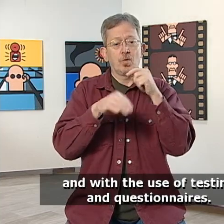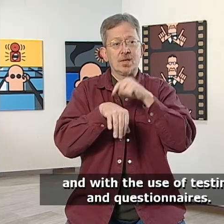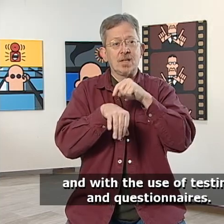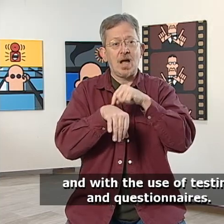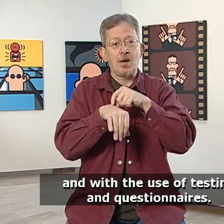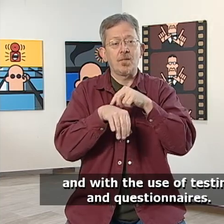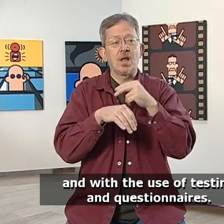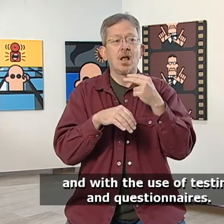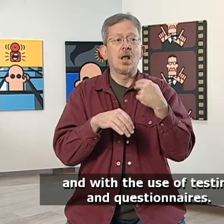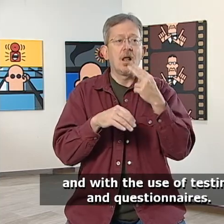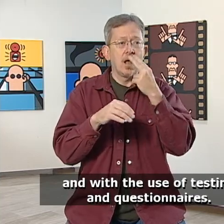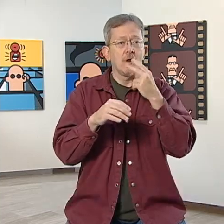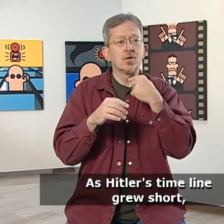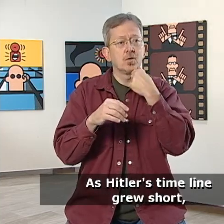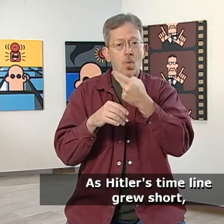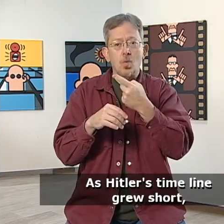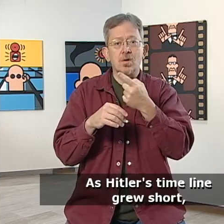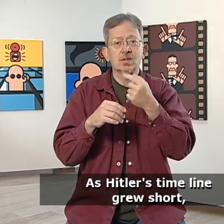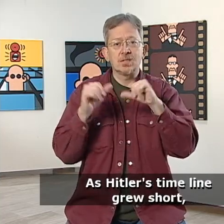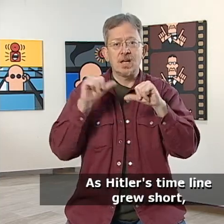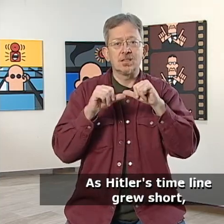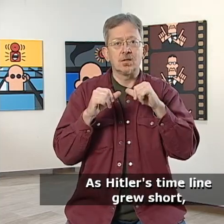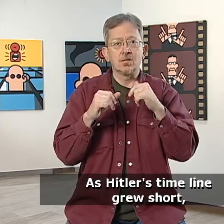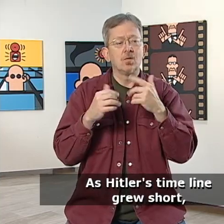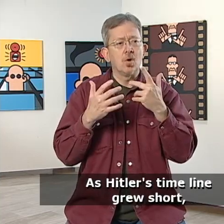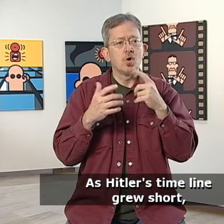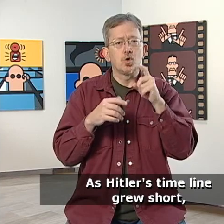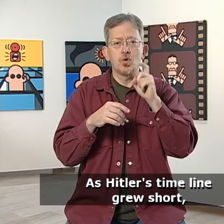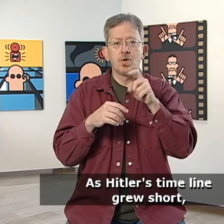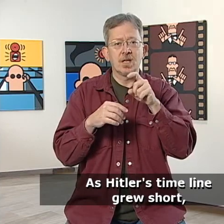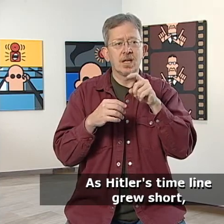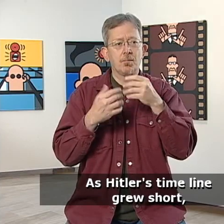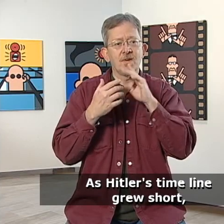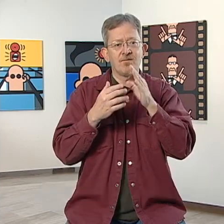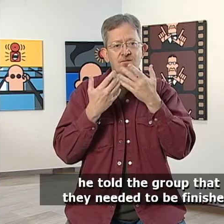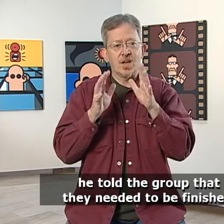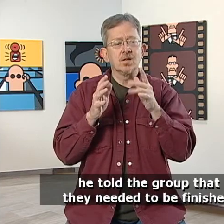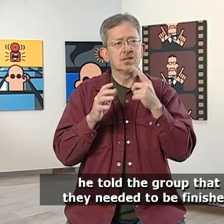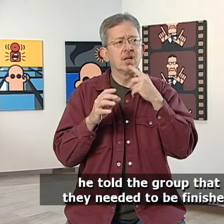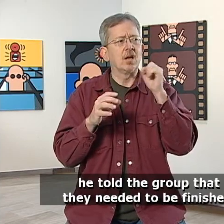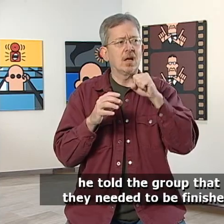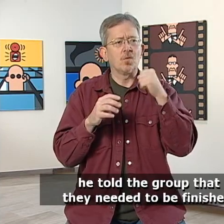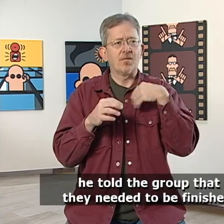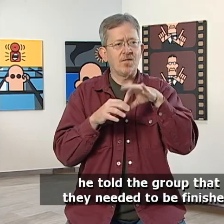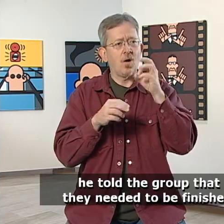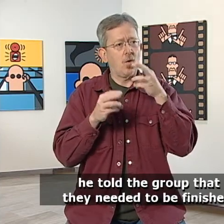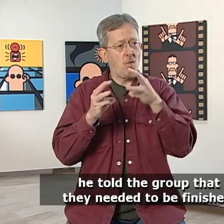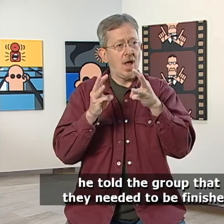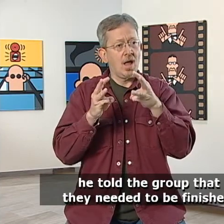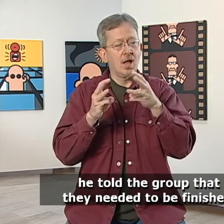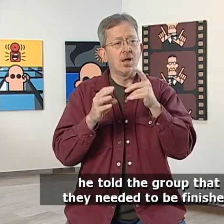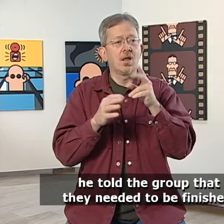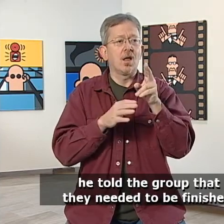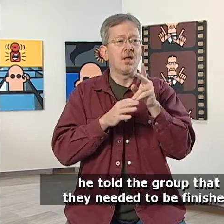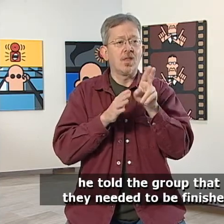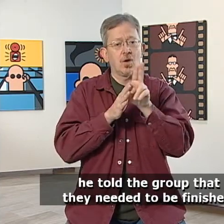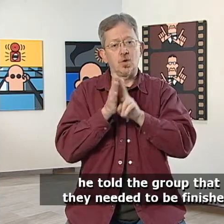questionnaires. As Hitler's timeline grew short, he told the group that they needed to be finished.